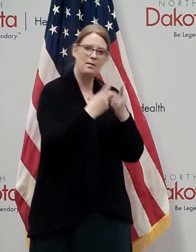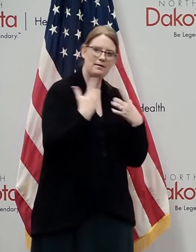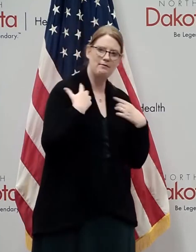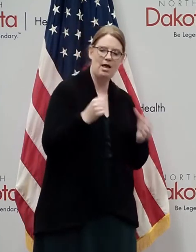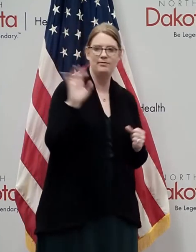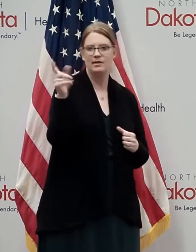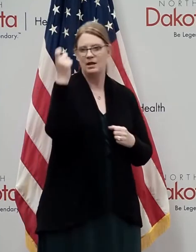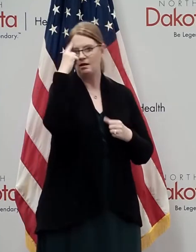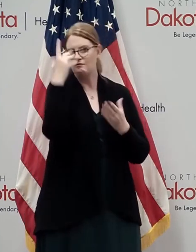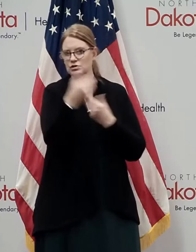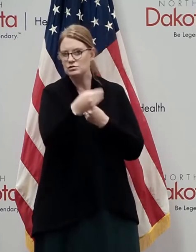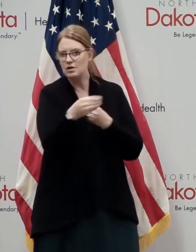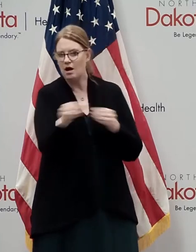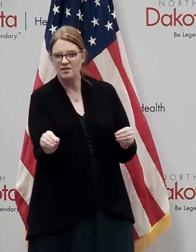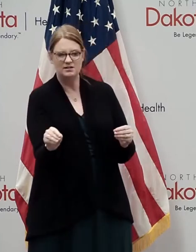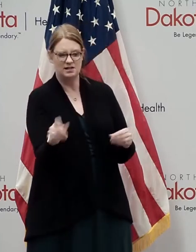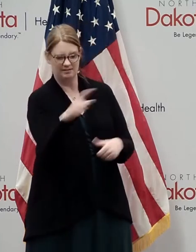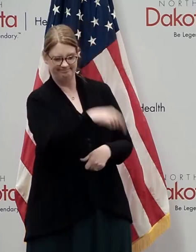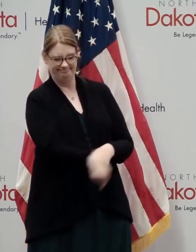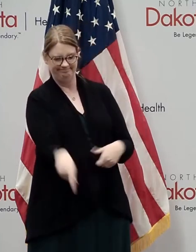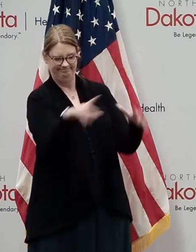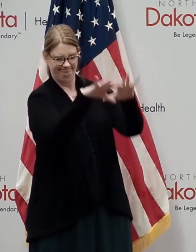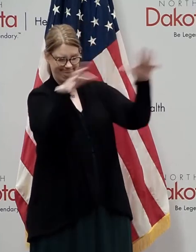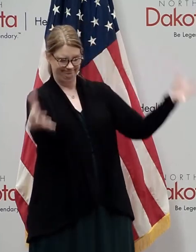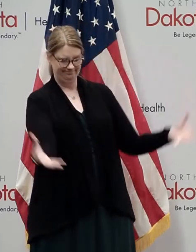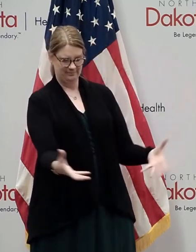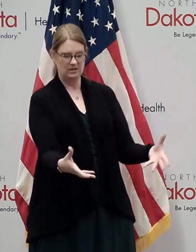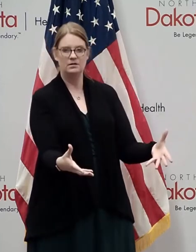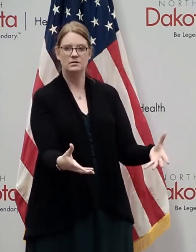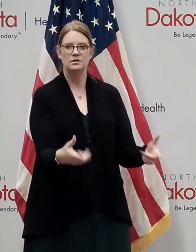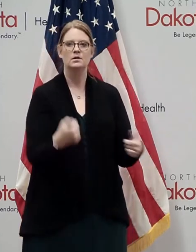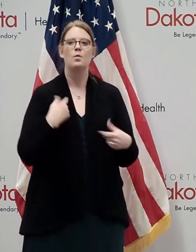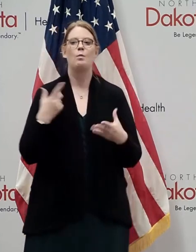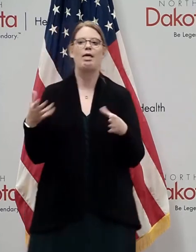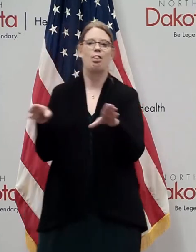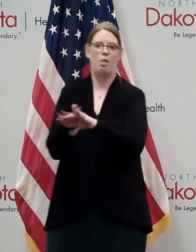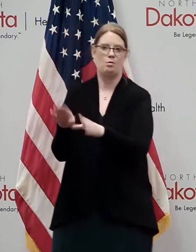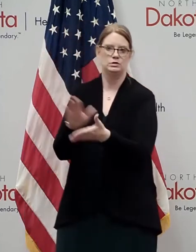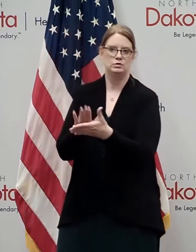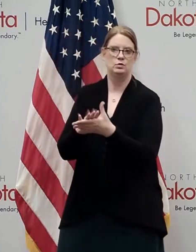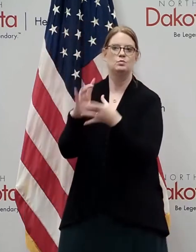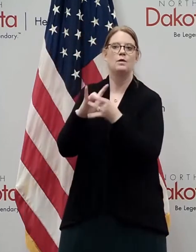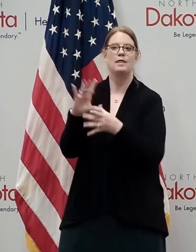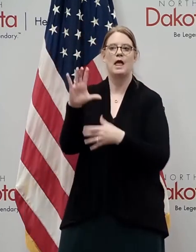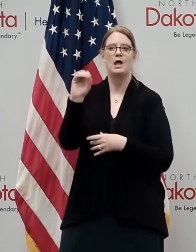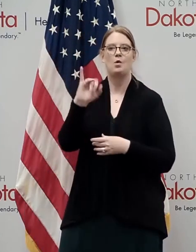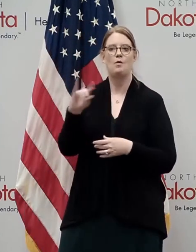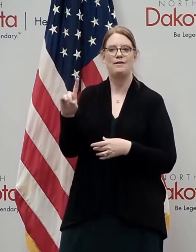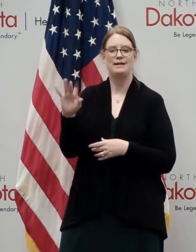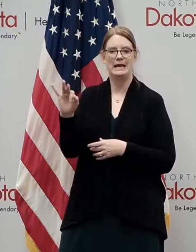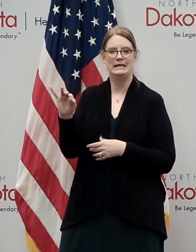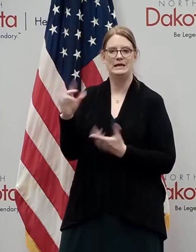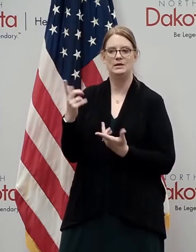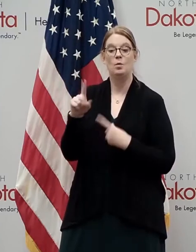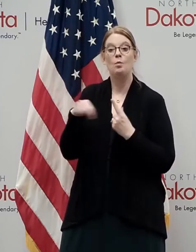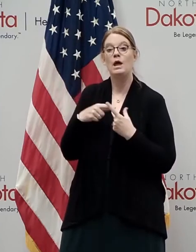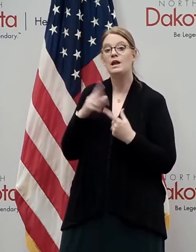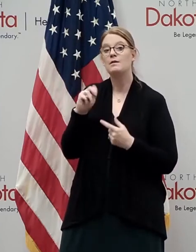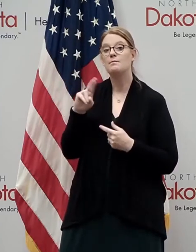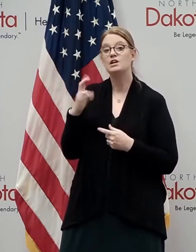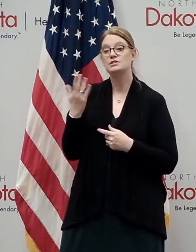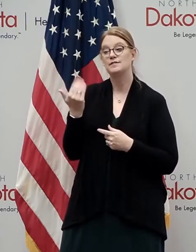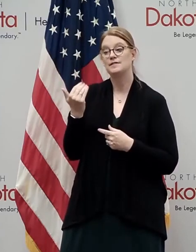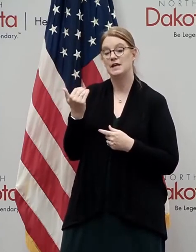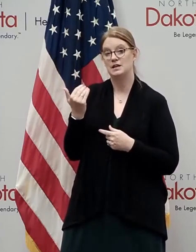governor's office. And as you recall, we closed schools to in-person instruction due to COVID-19 on March 15th. That was just